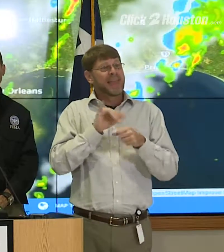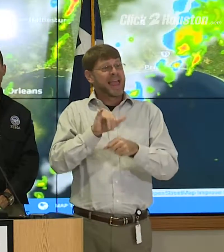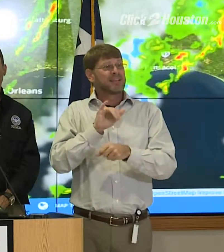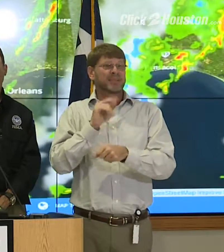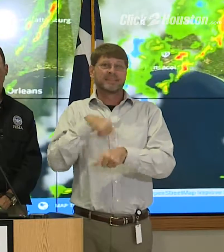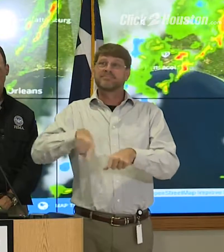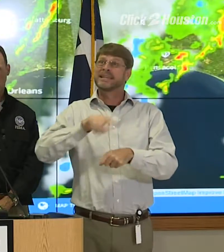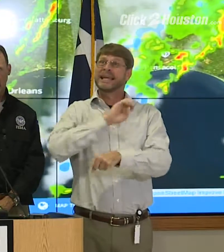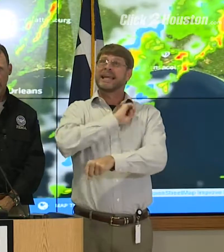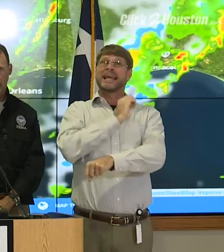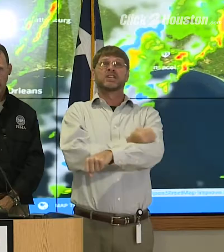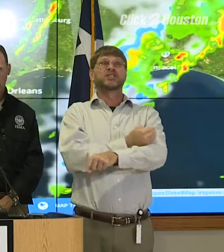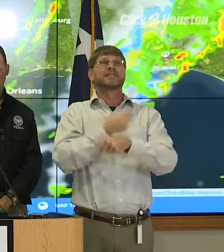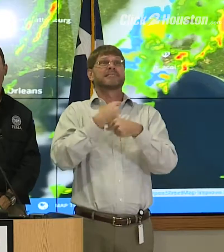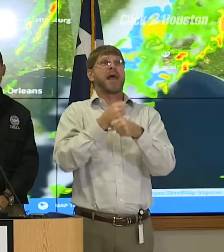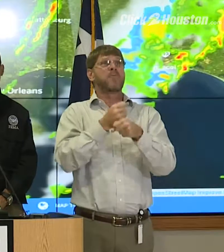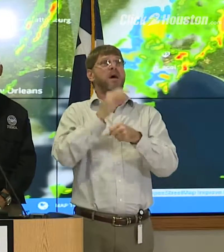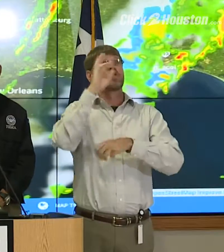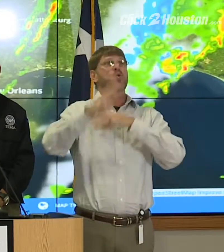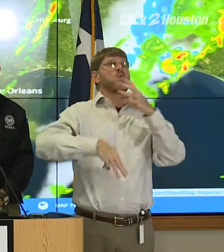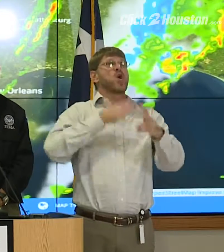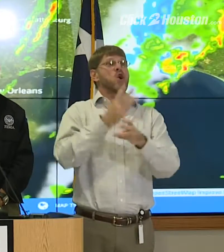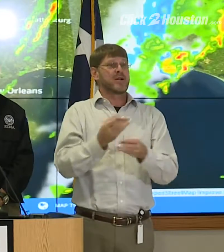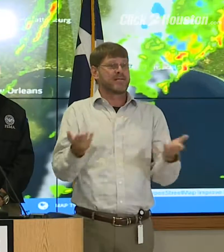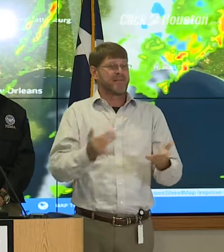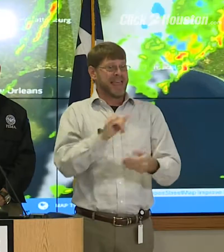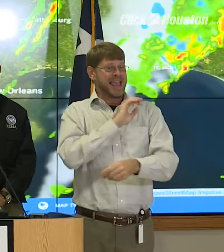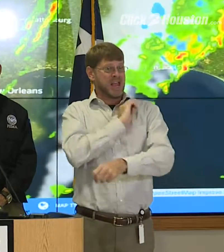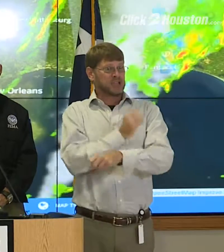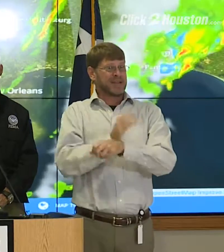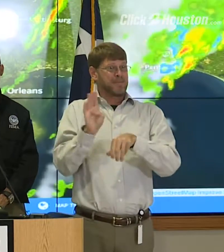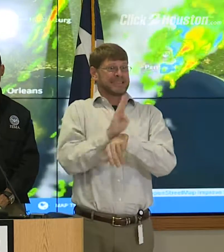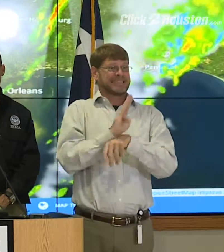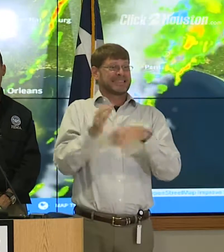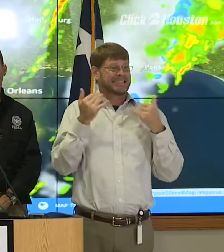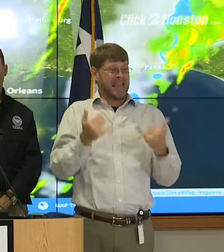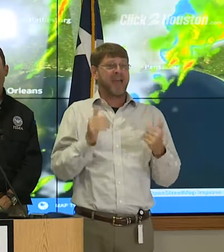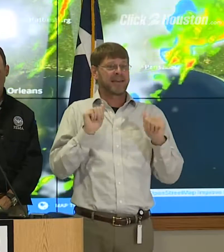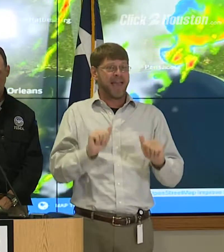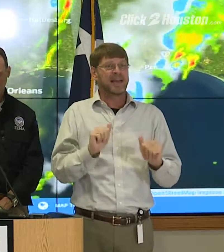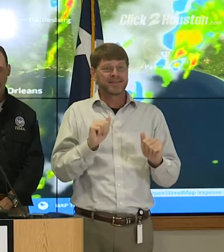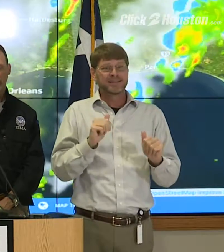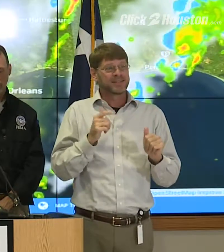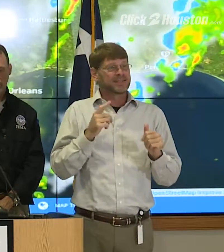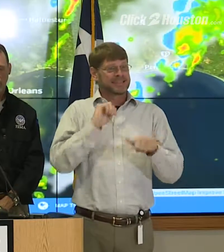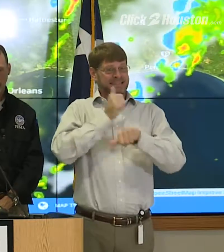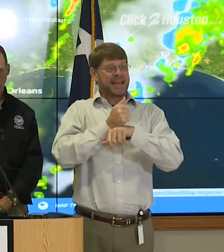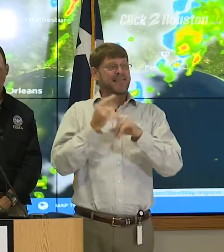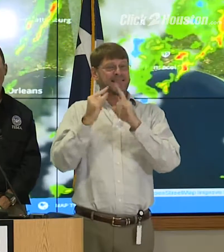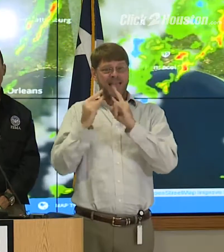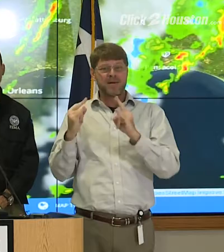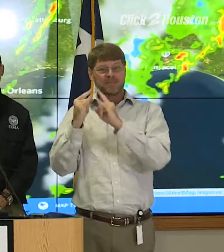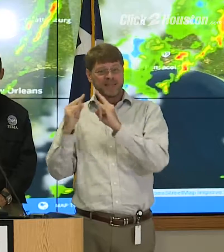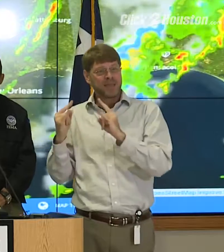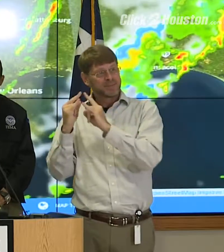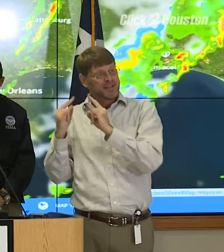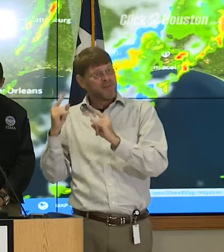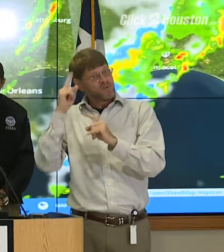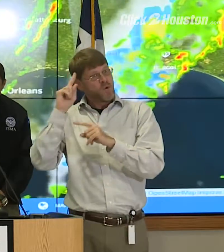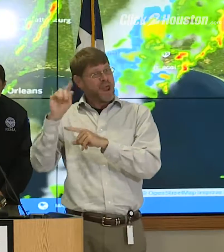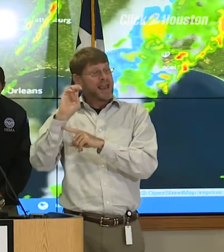capital of the world have been talking about the fact that the energy industry is able to put up camps in the Eagleford Shale